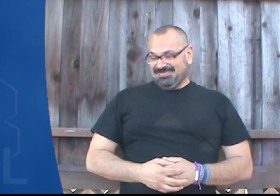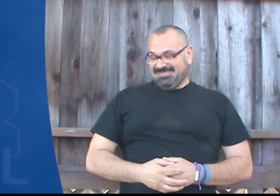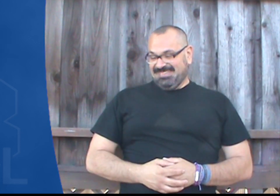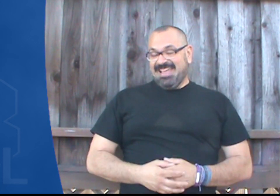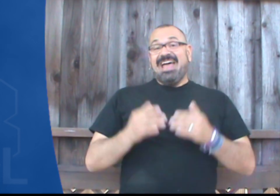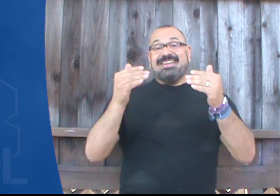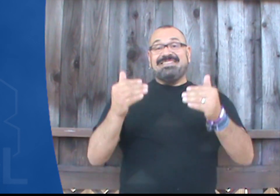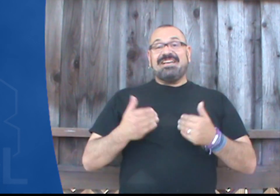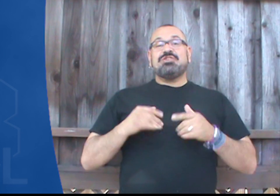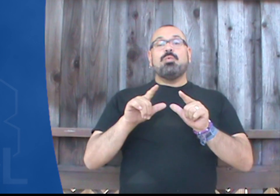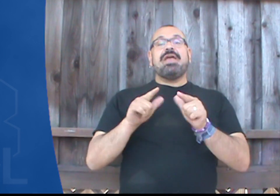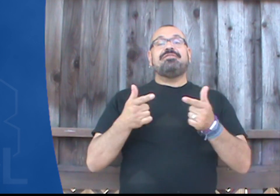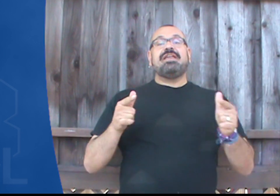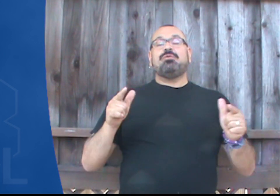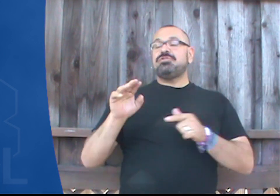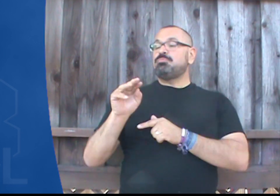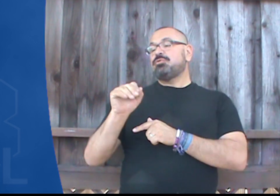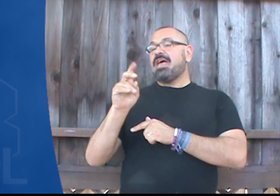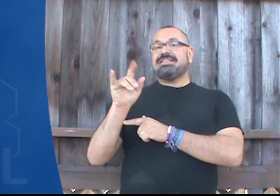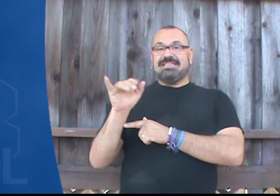Next we have language modalities.